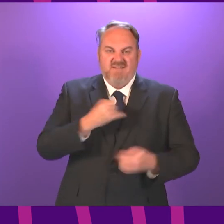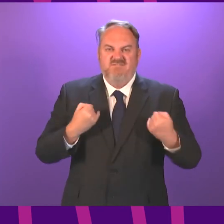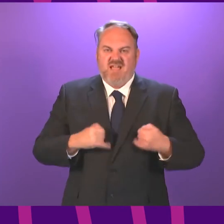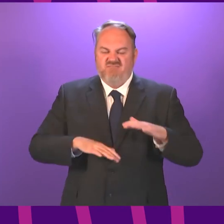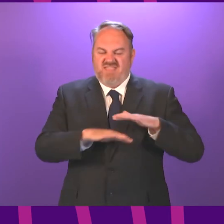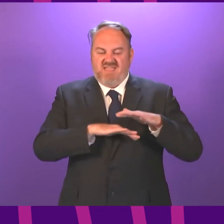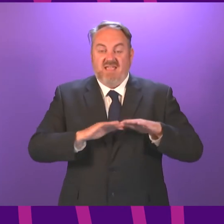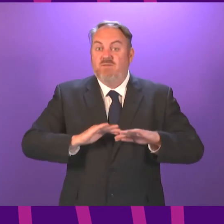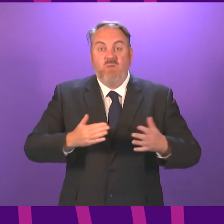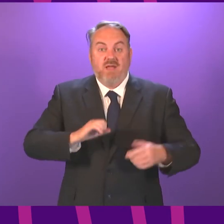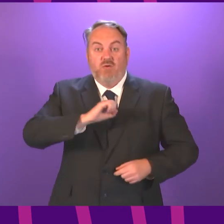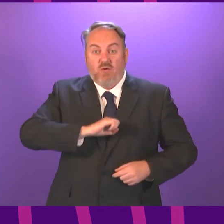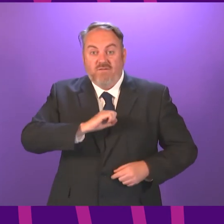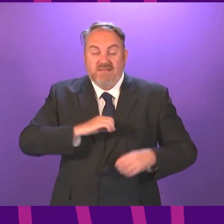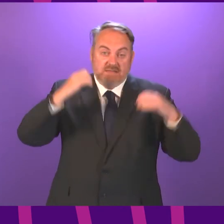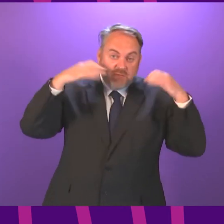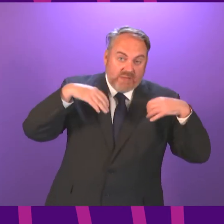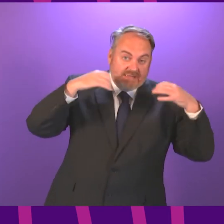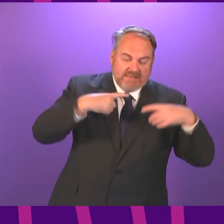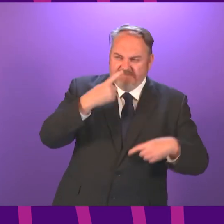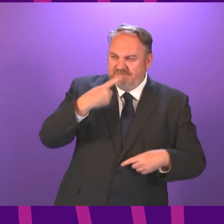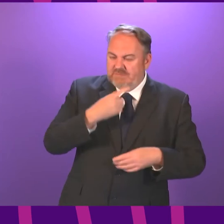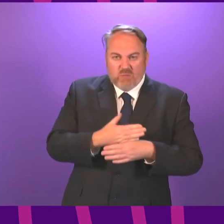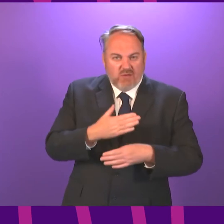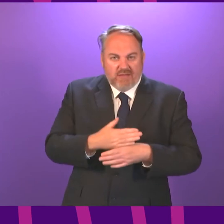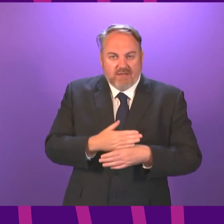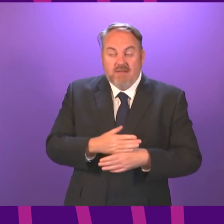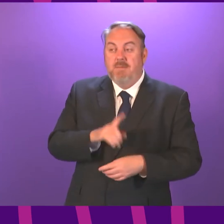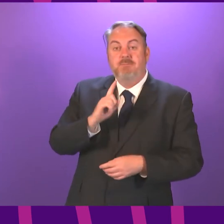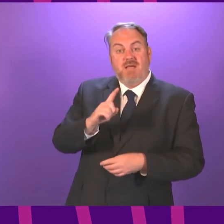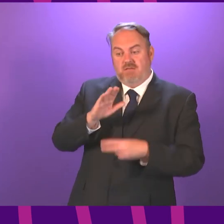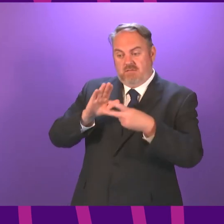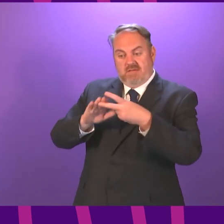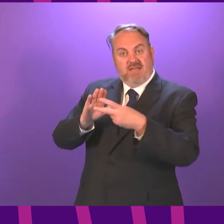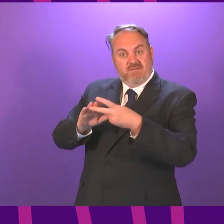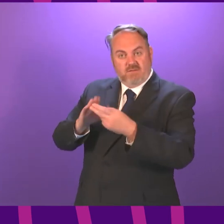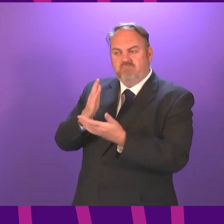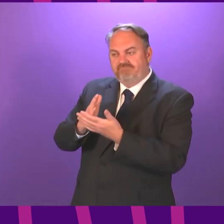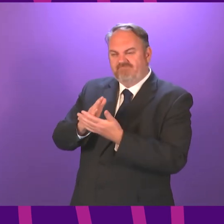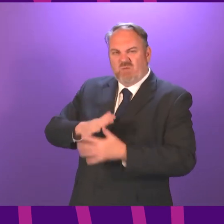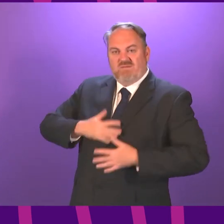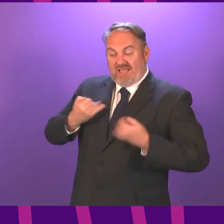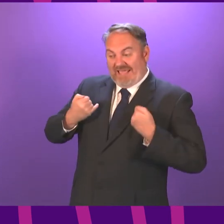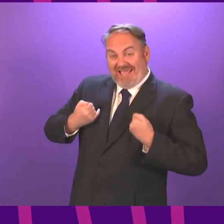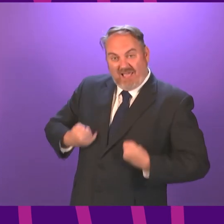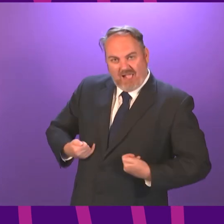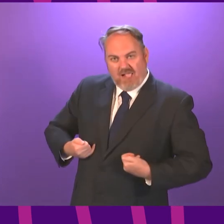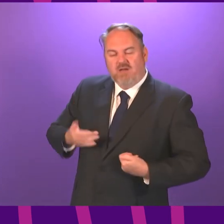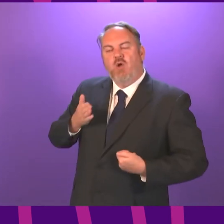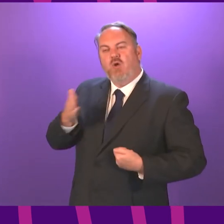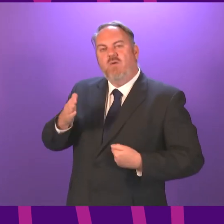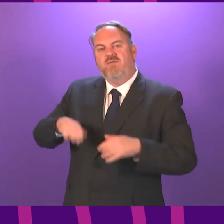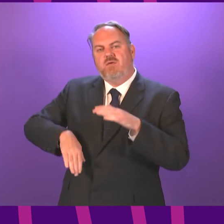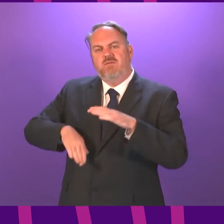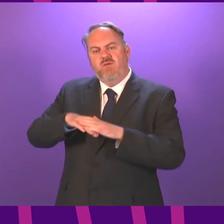of course, if you test positive, please make sure you self-isolate and get the lateral flow result confirmed through a PCR test. That